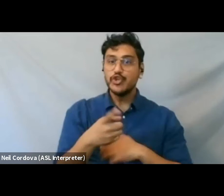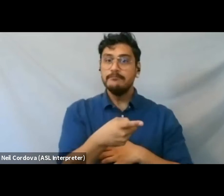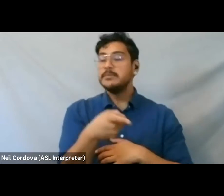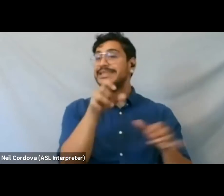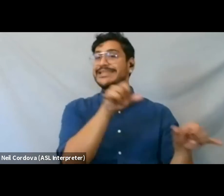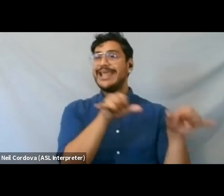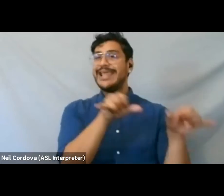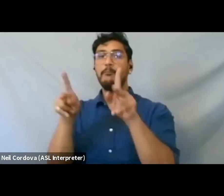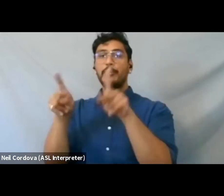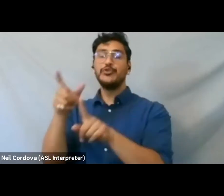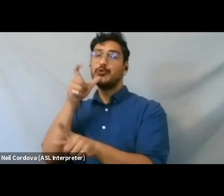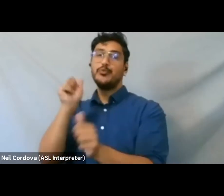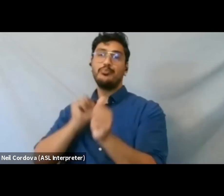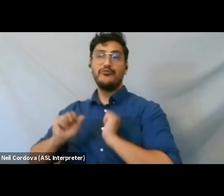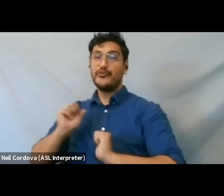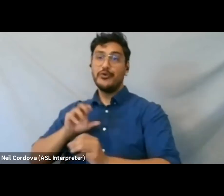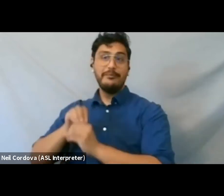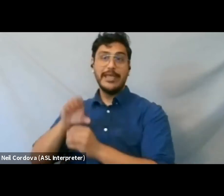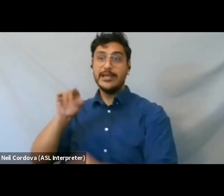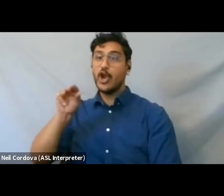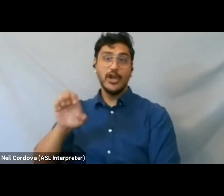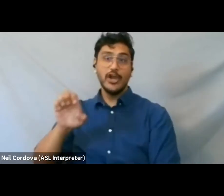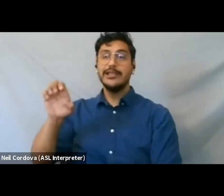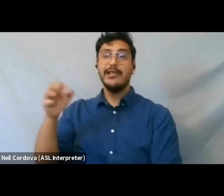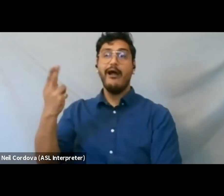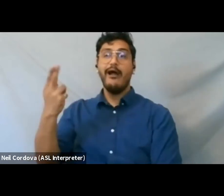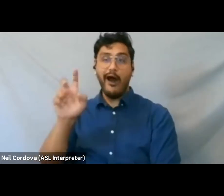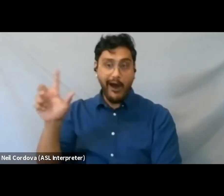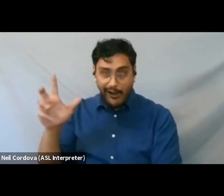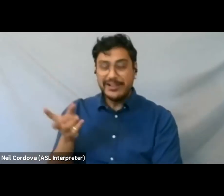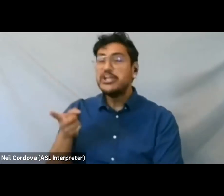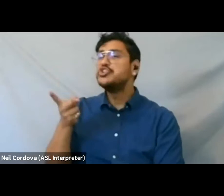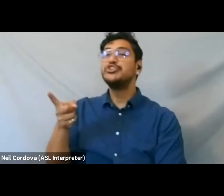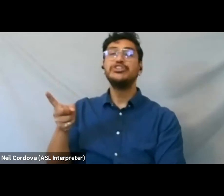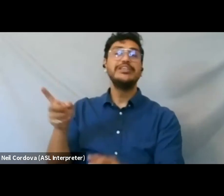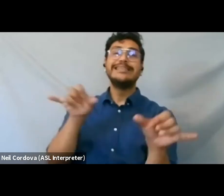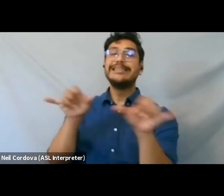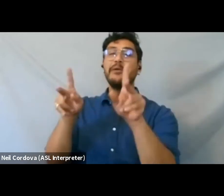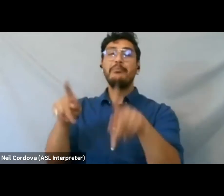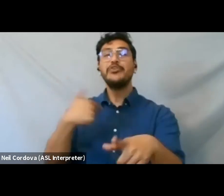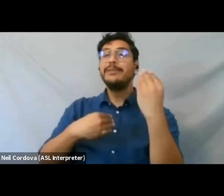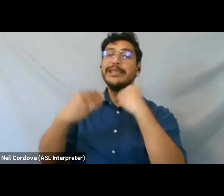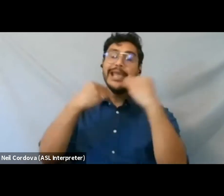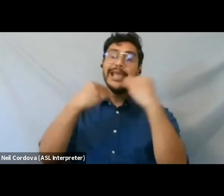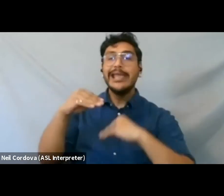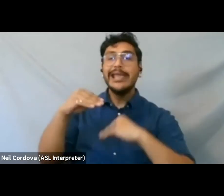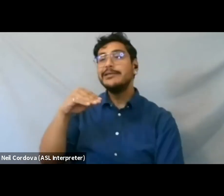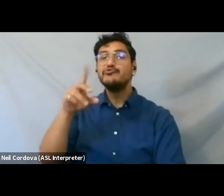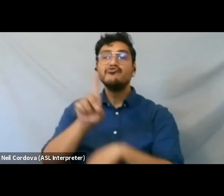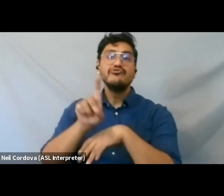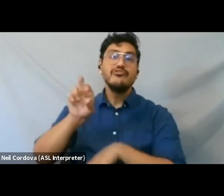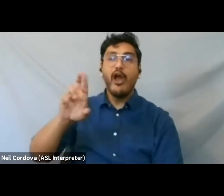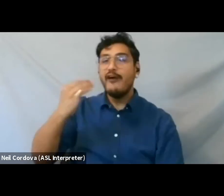performs at Carnegie Hall, is the same Rhiannon that I had Dominican food with in New York City a few years ago,